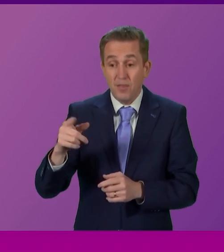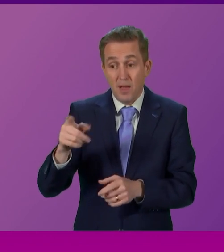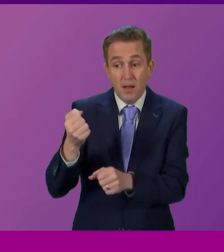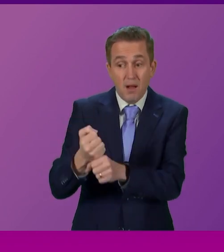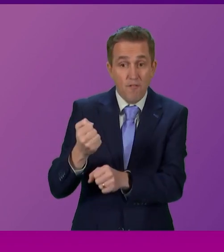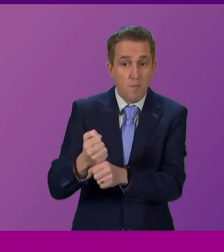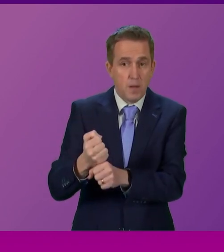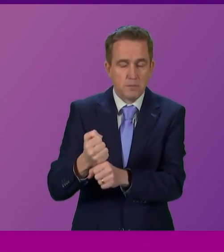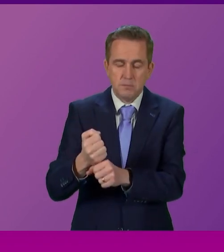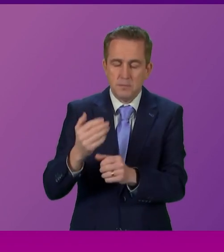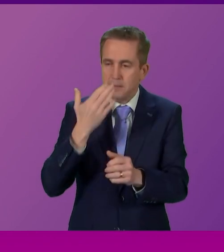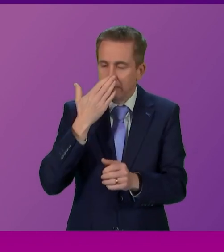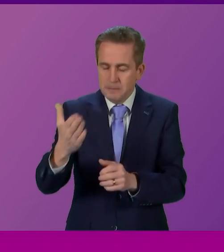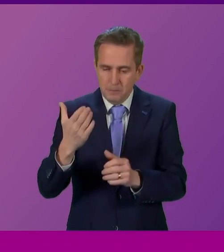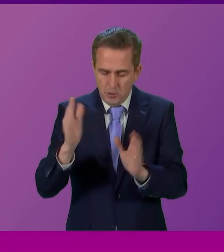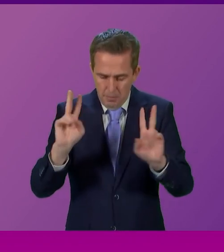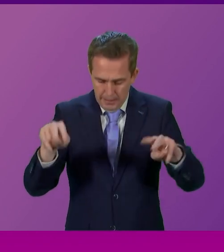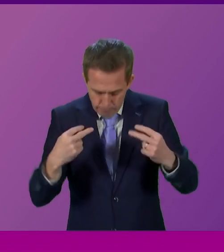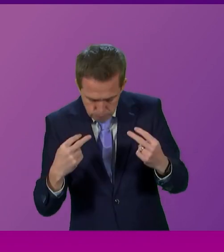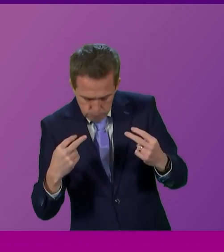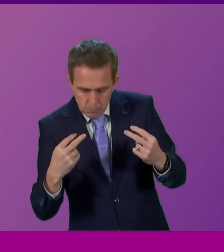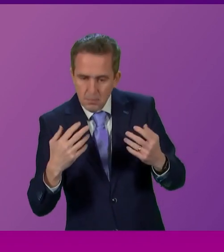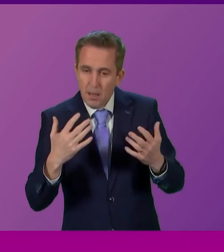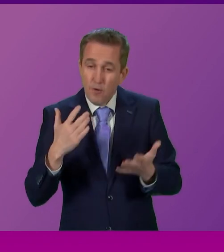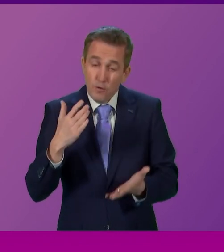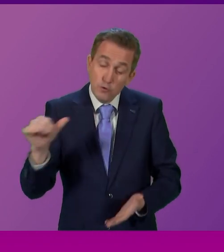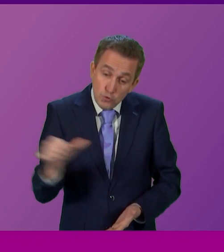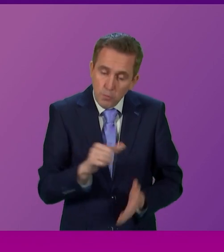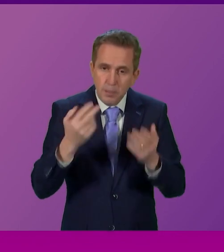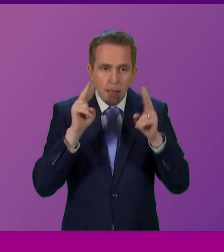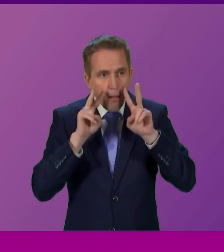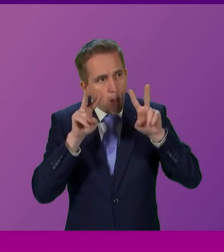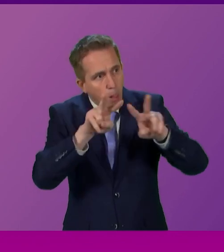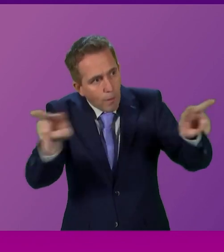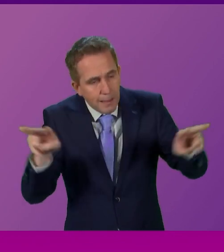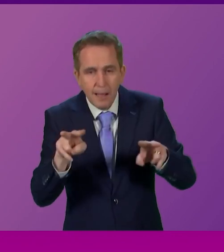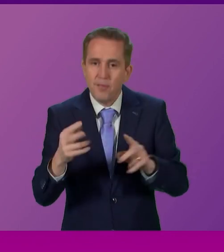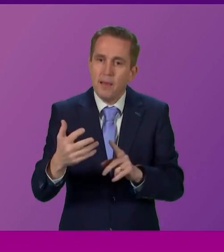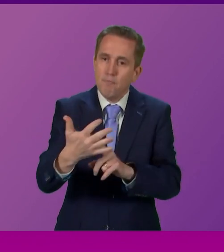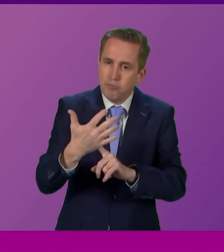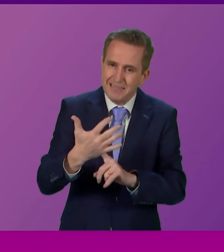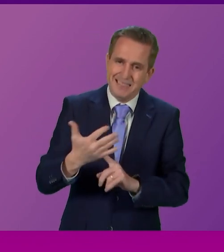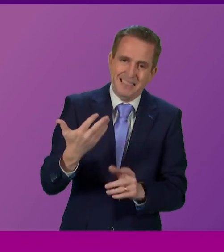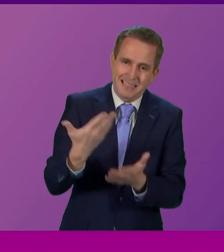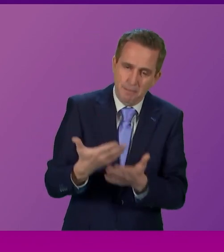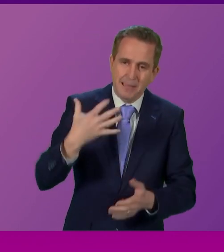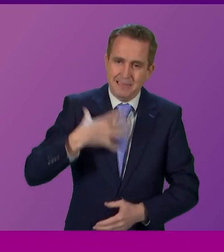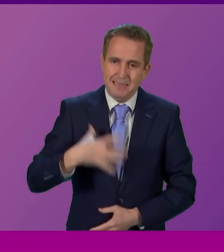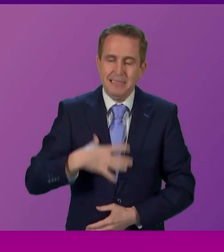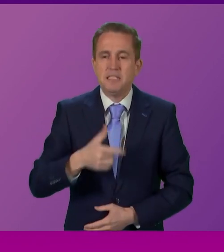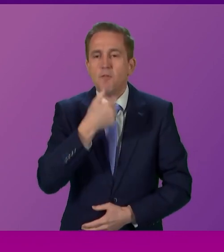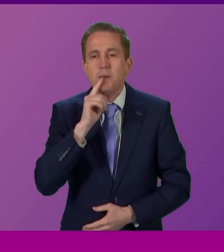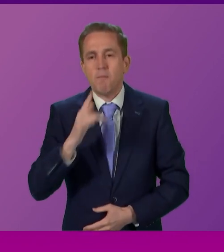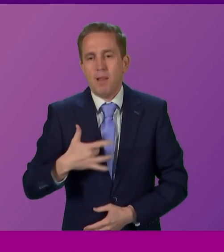which has its head in the sand when it should be addressing the real and pressing needs of the people of Scotland. And it is an